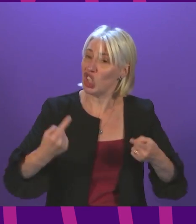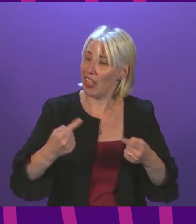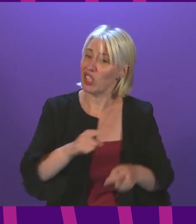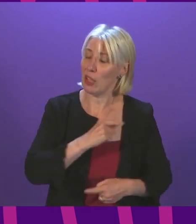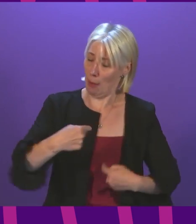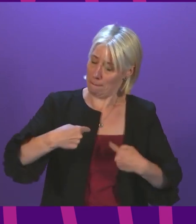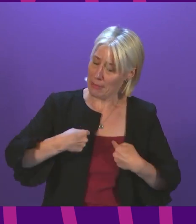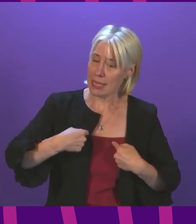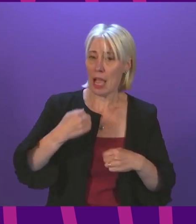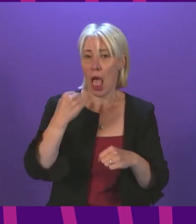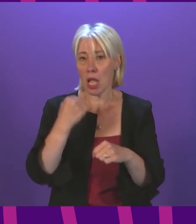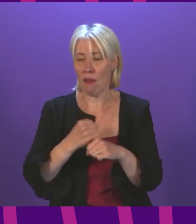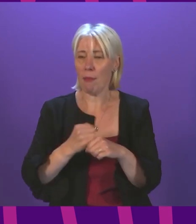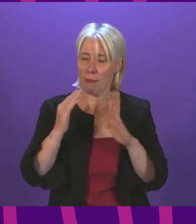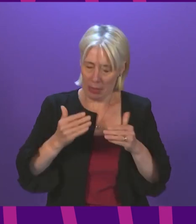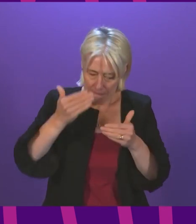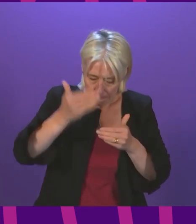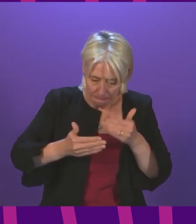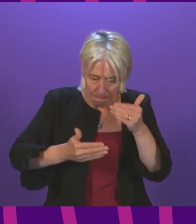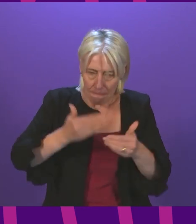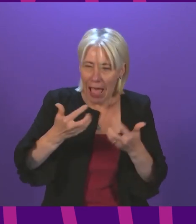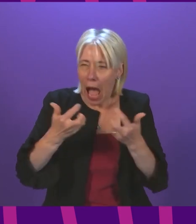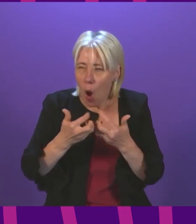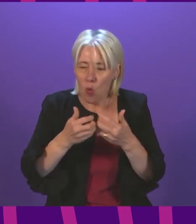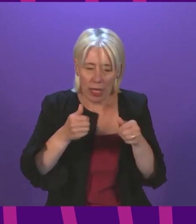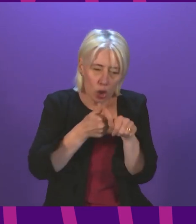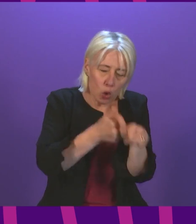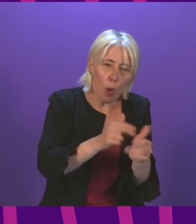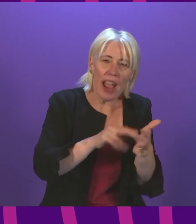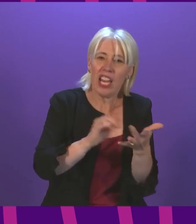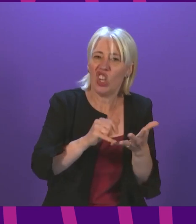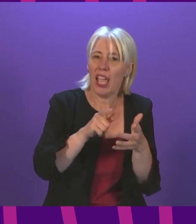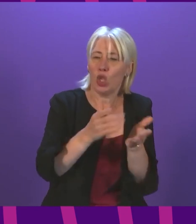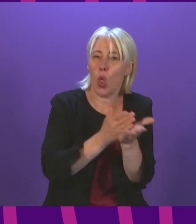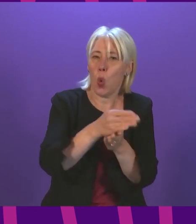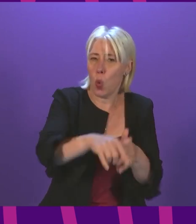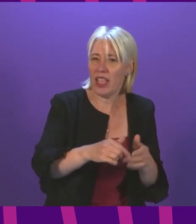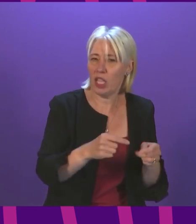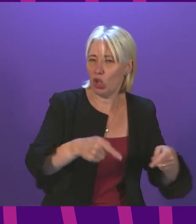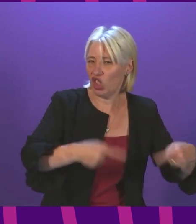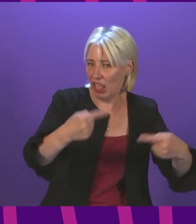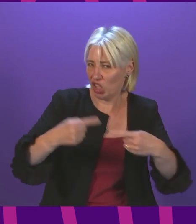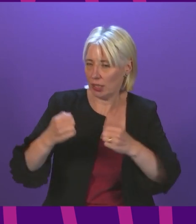so focused on taking the steps to support our NHS face up to these challenges Anna Sarwar